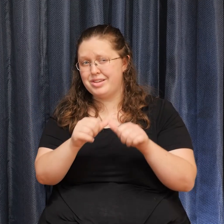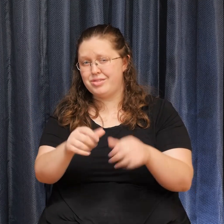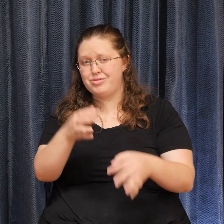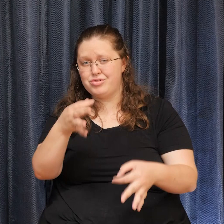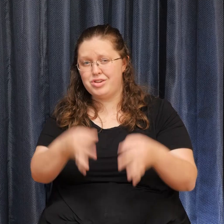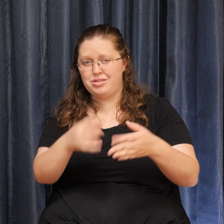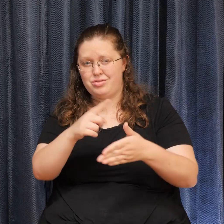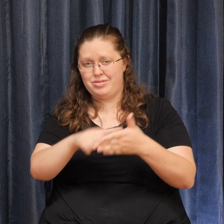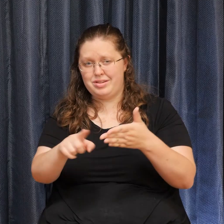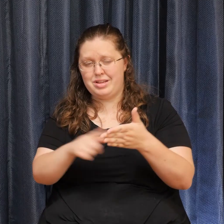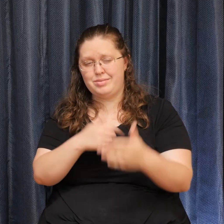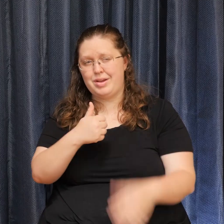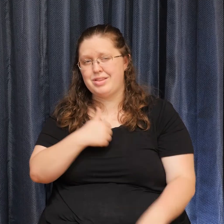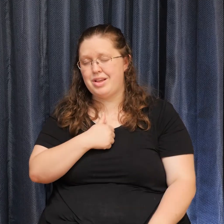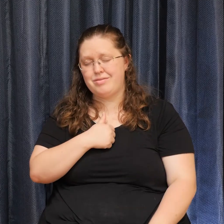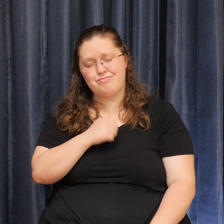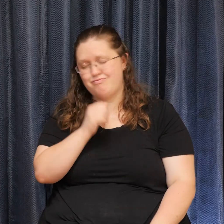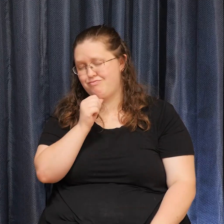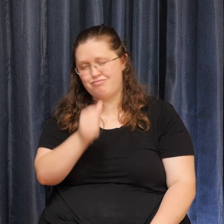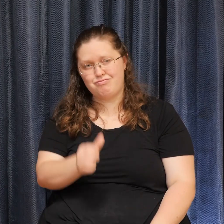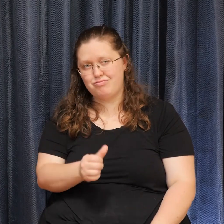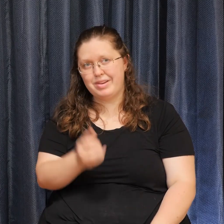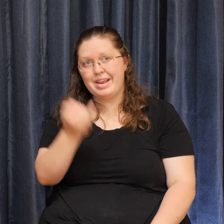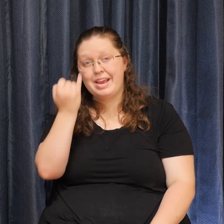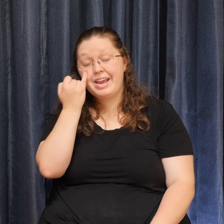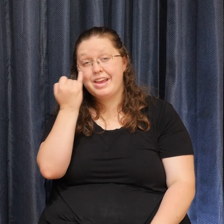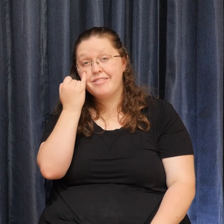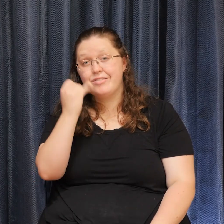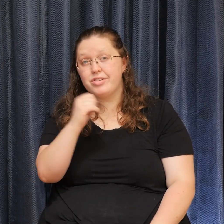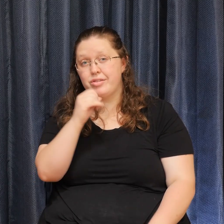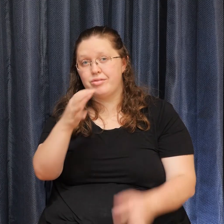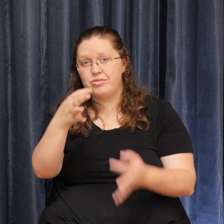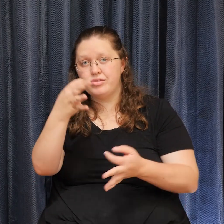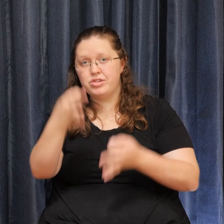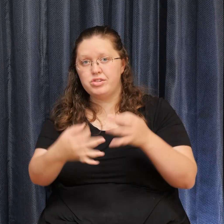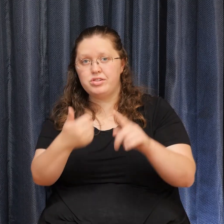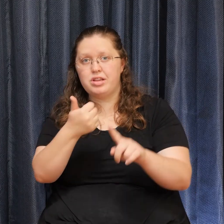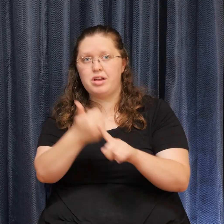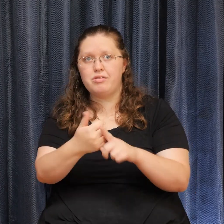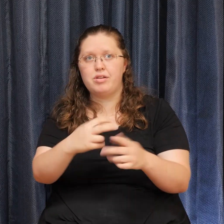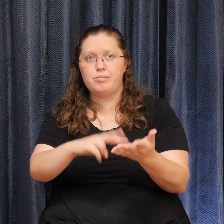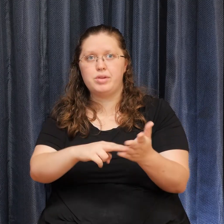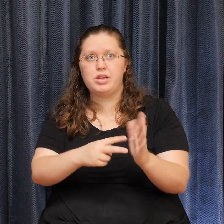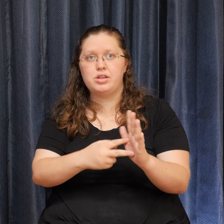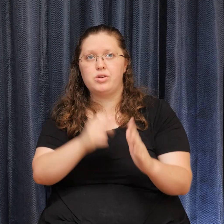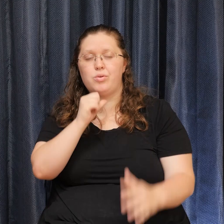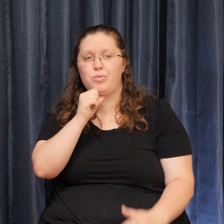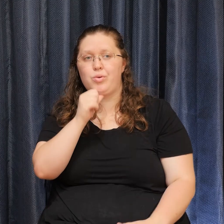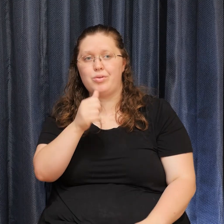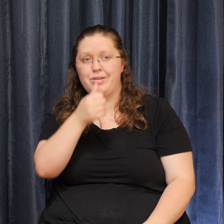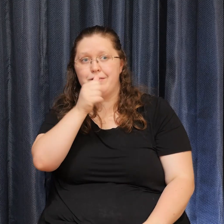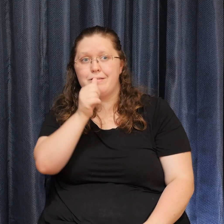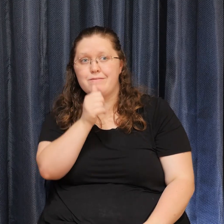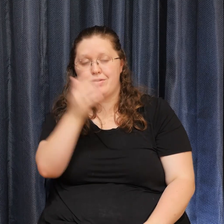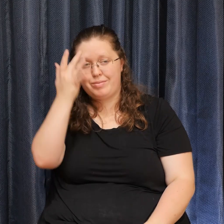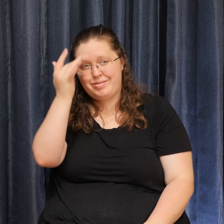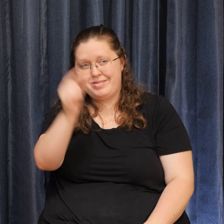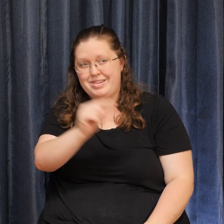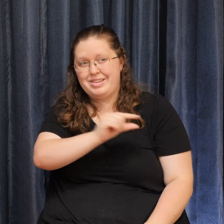And if you don't Judge yourself There is no way You're going to Suffer from guilt From blame And self judgment By always